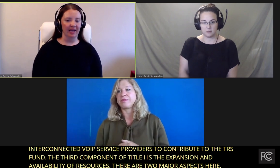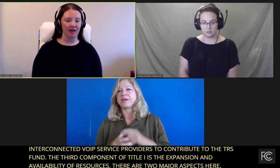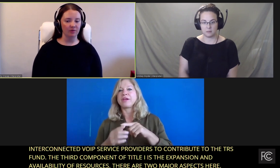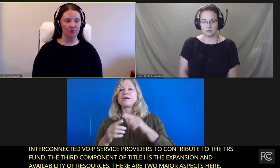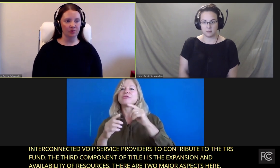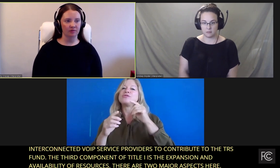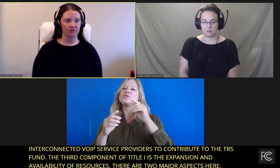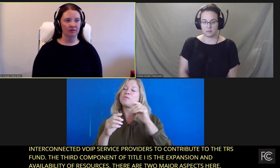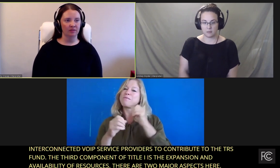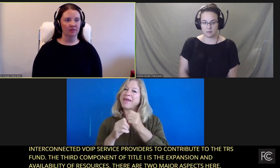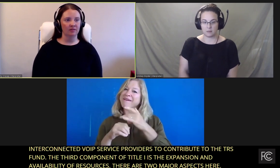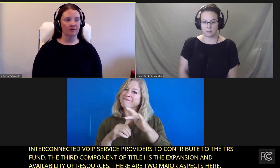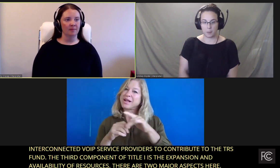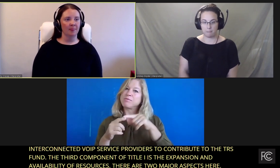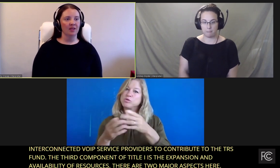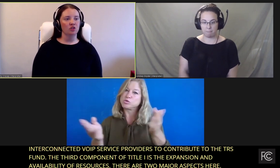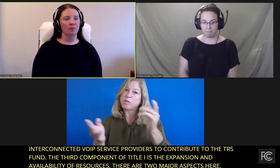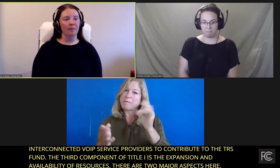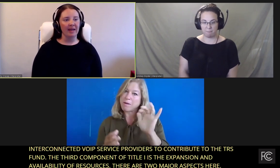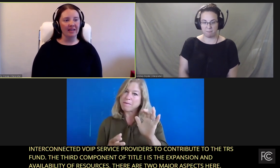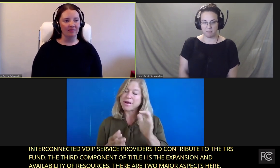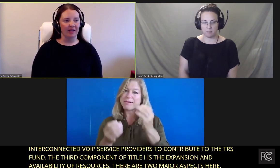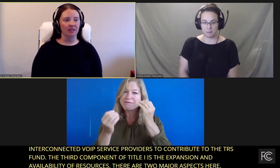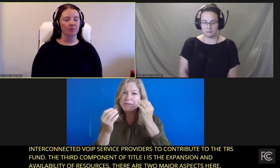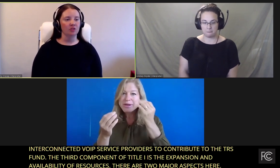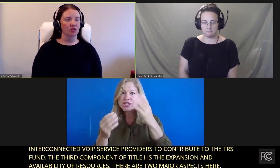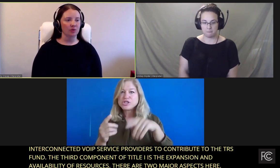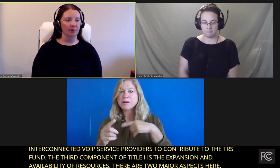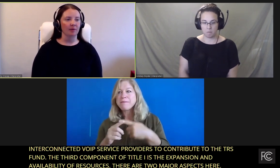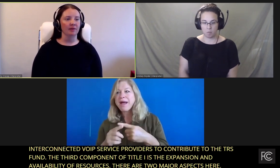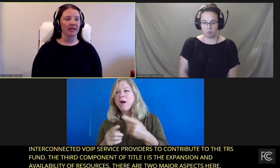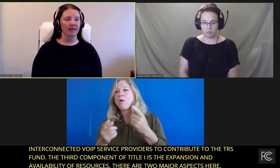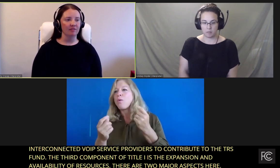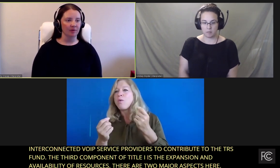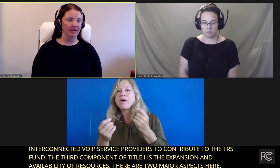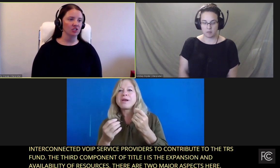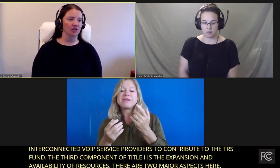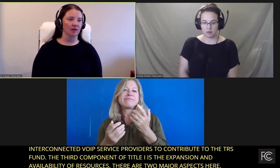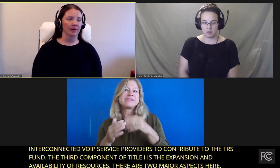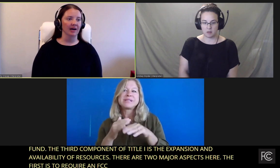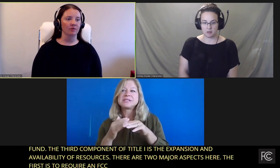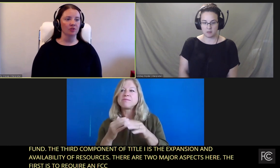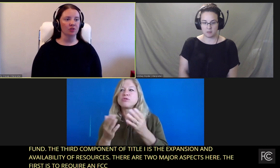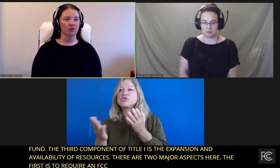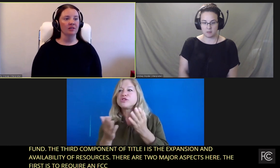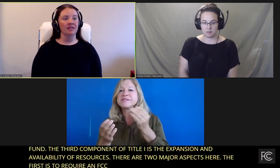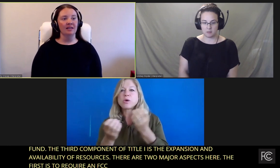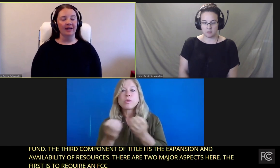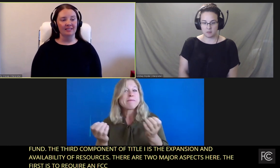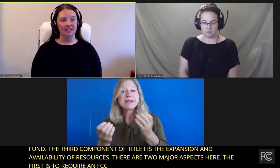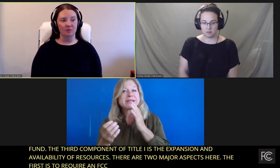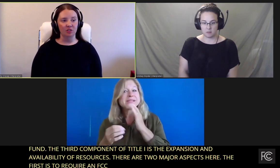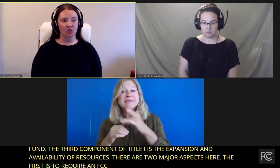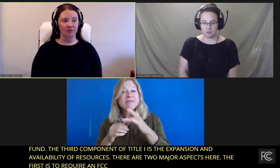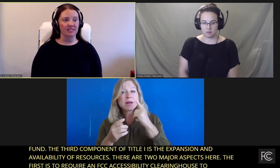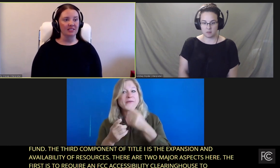clearinghouse to make available to the public information about accessible services